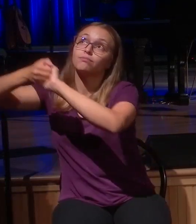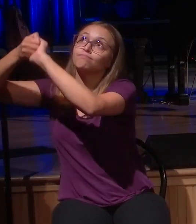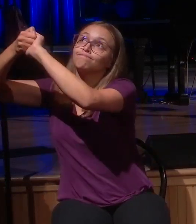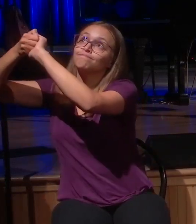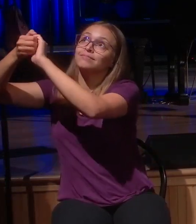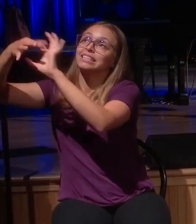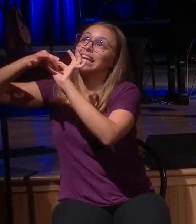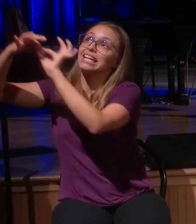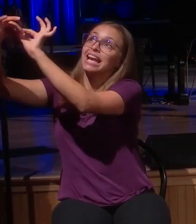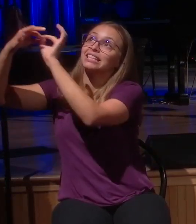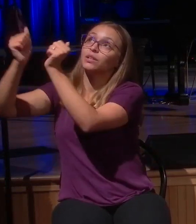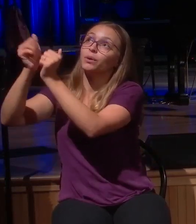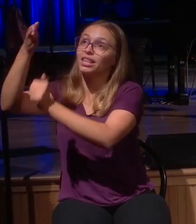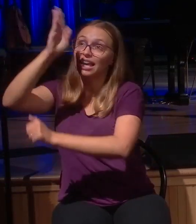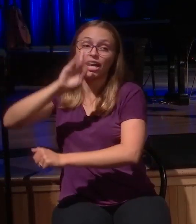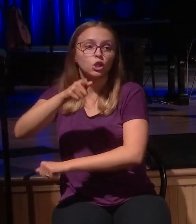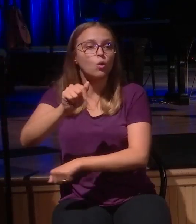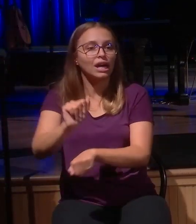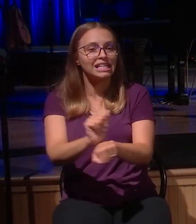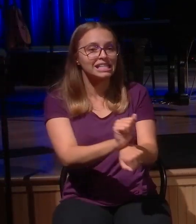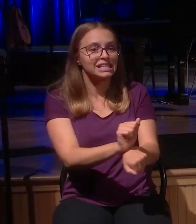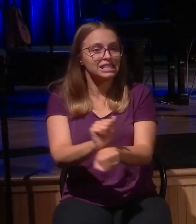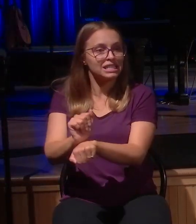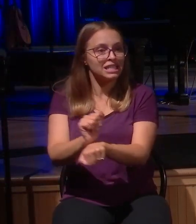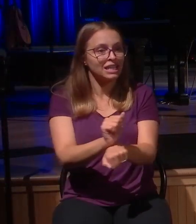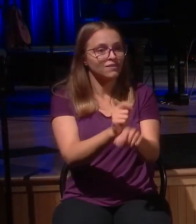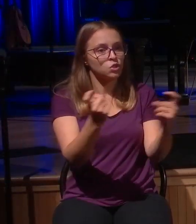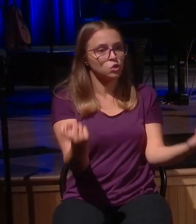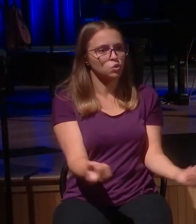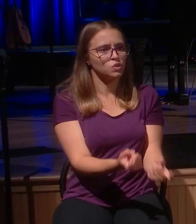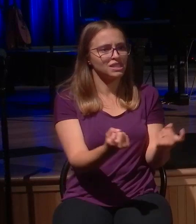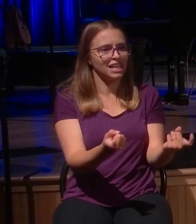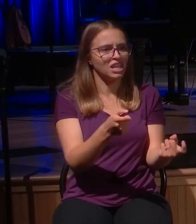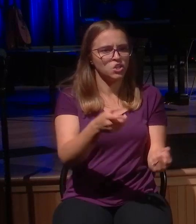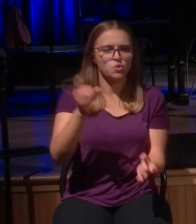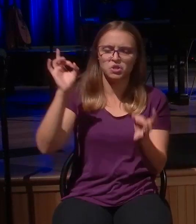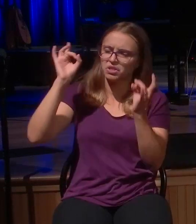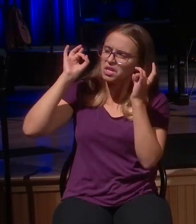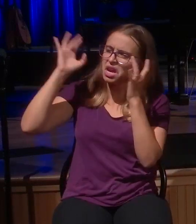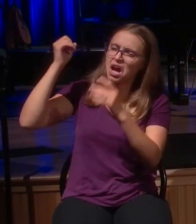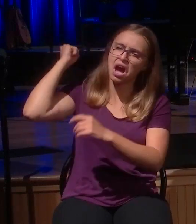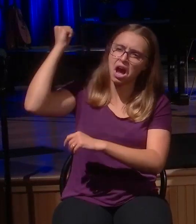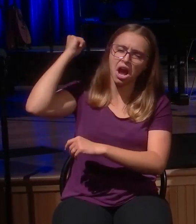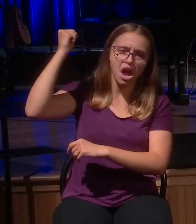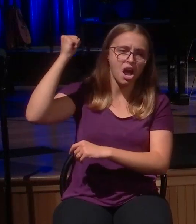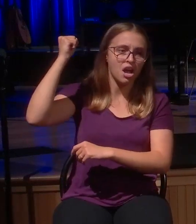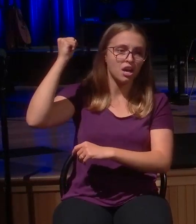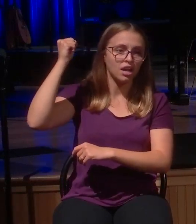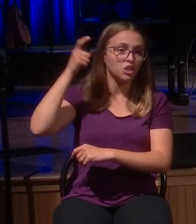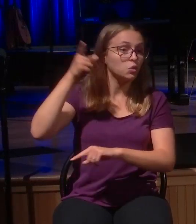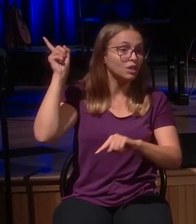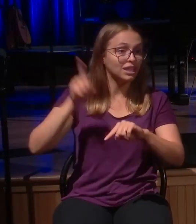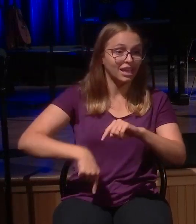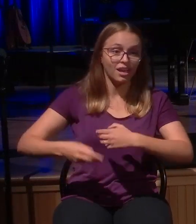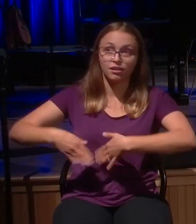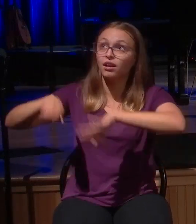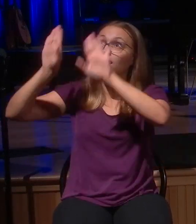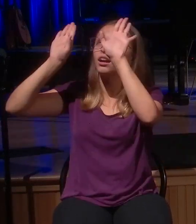to the sin? Or that you're so brash that you're hostile in your mind towards him and you cannot submit to God's law? Do you recognize how deeply